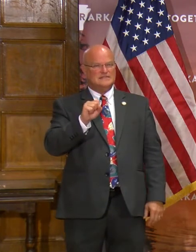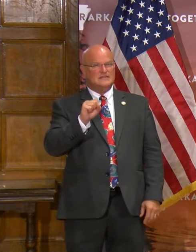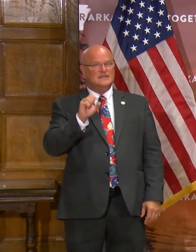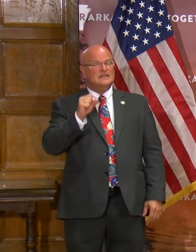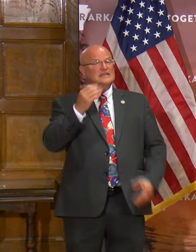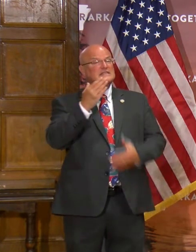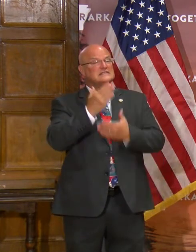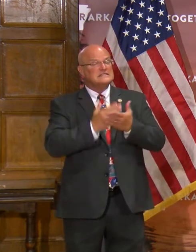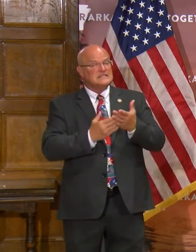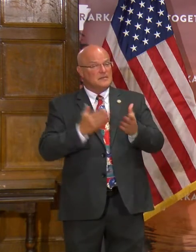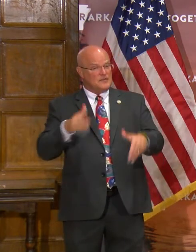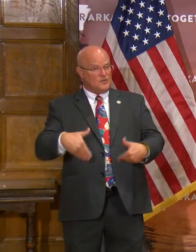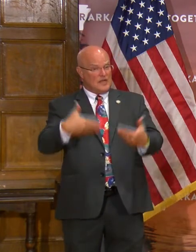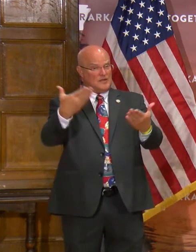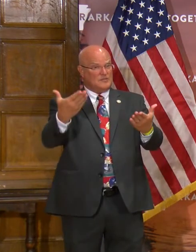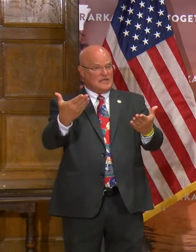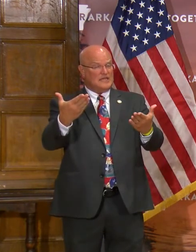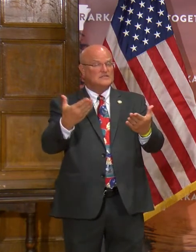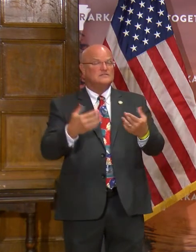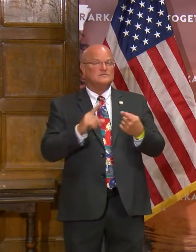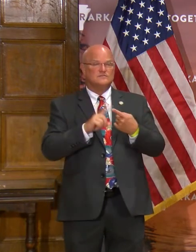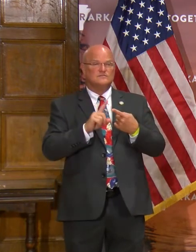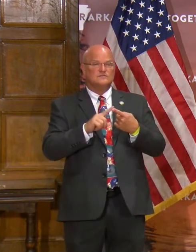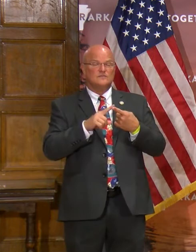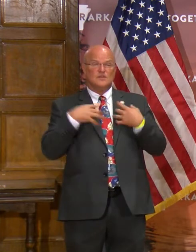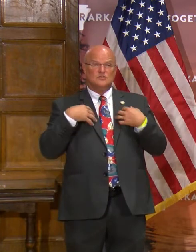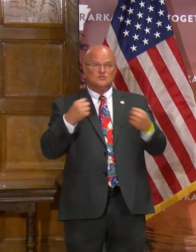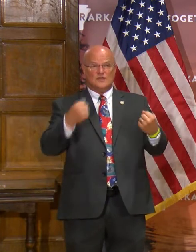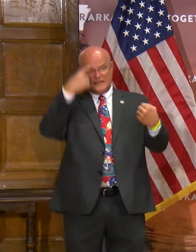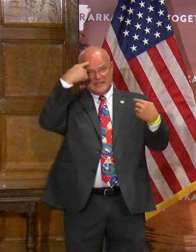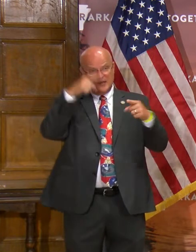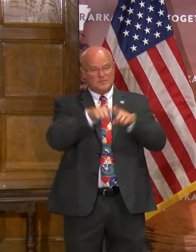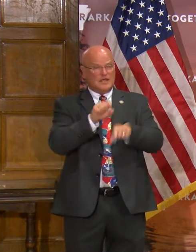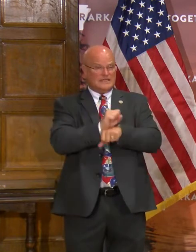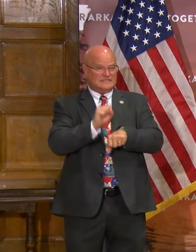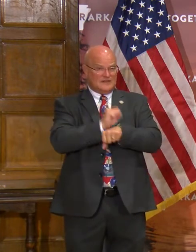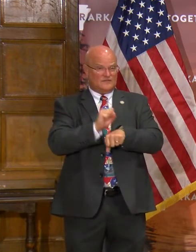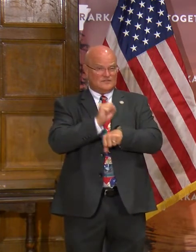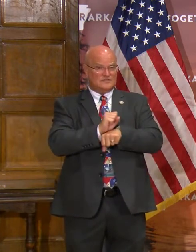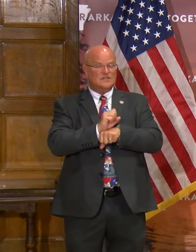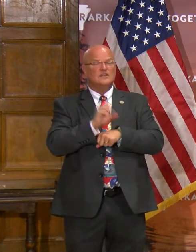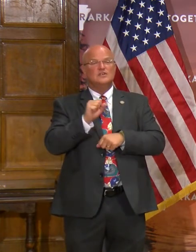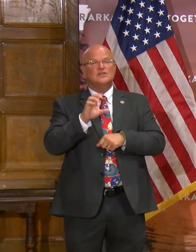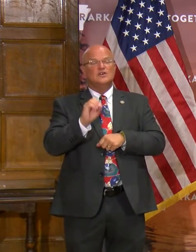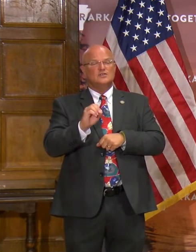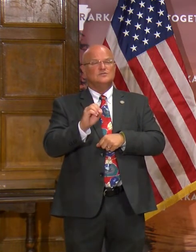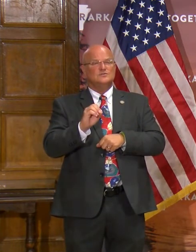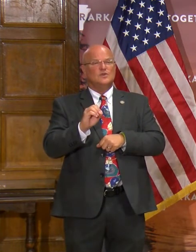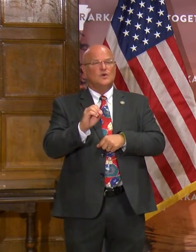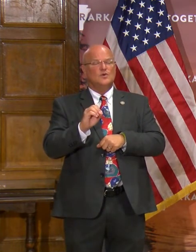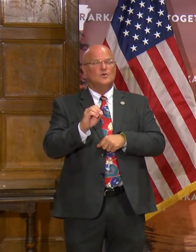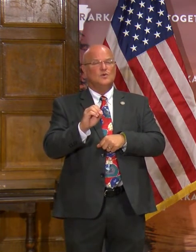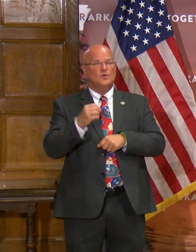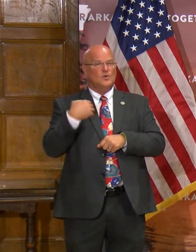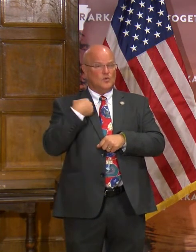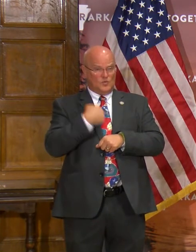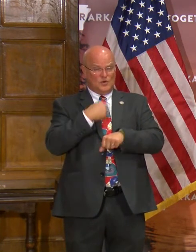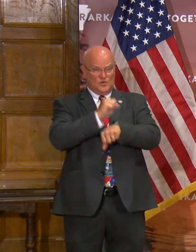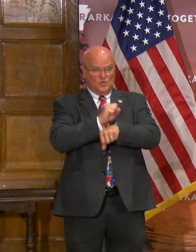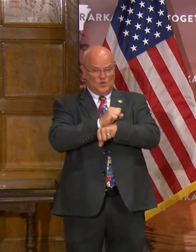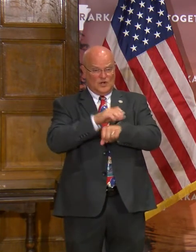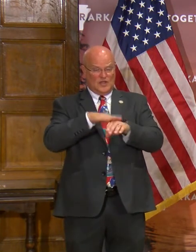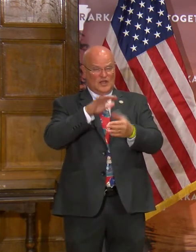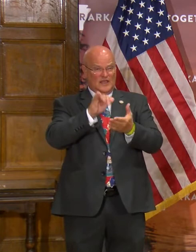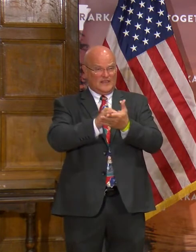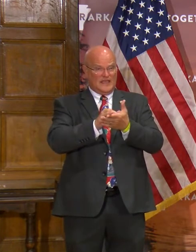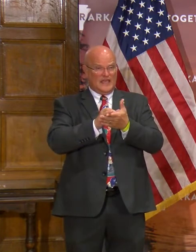Some of their recommendations, one is to strengthen compliance efforts. And so we are working on